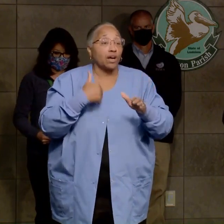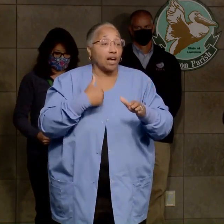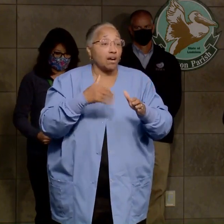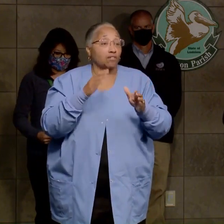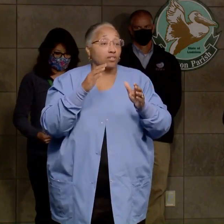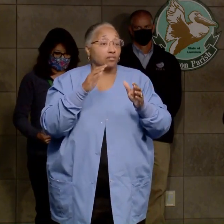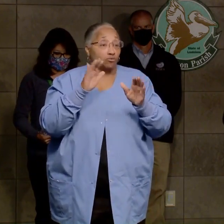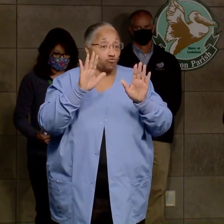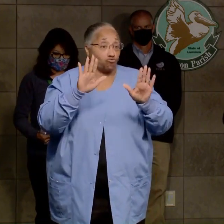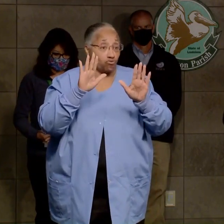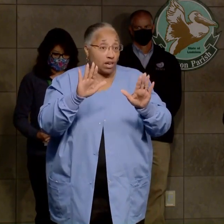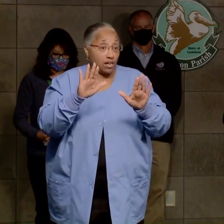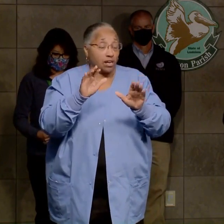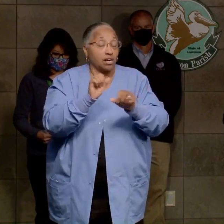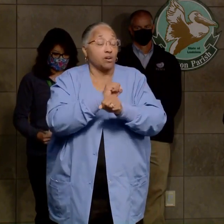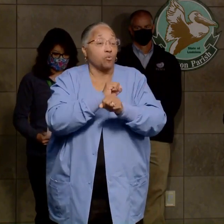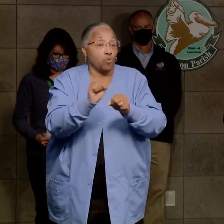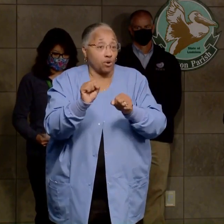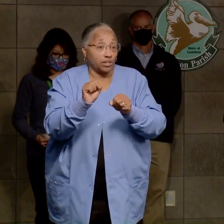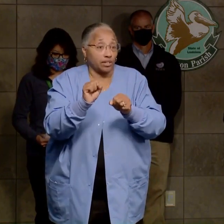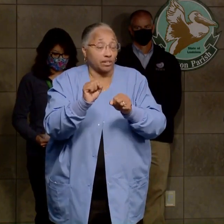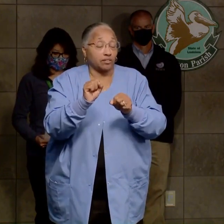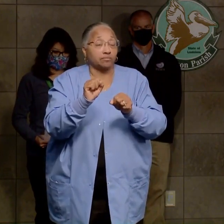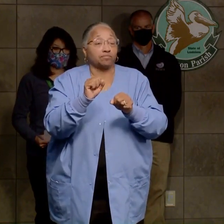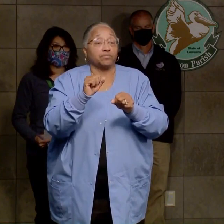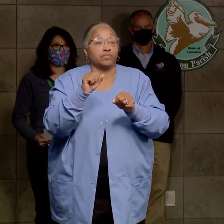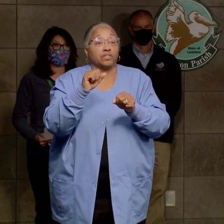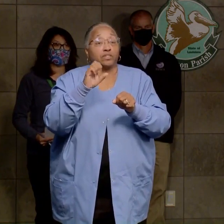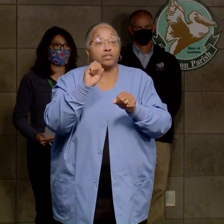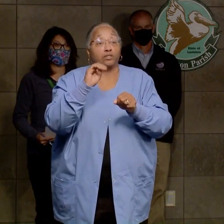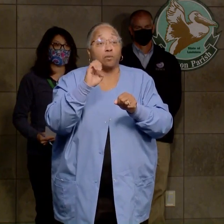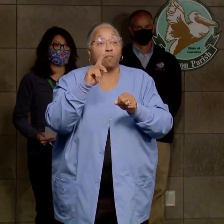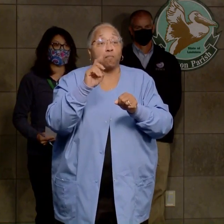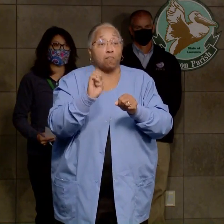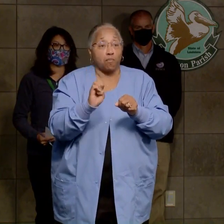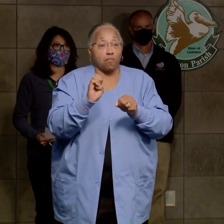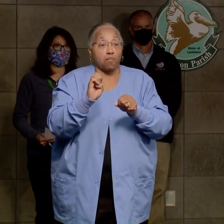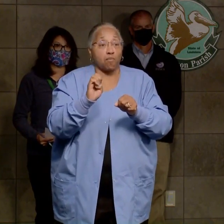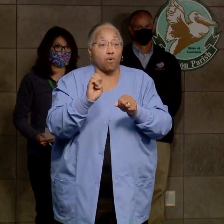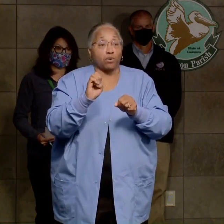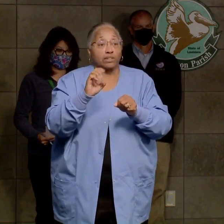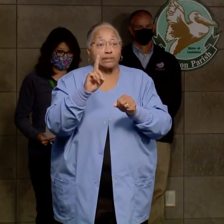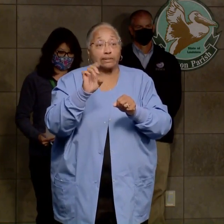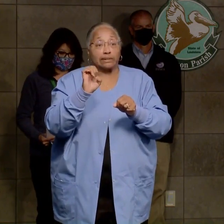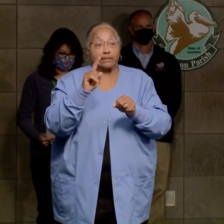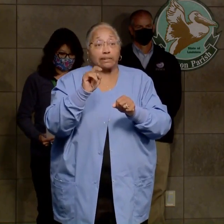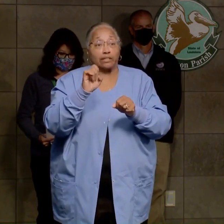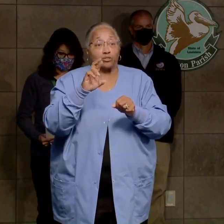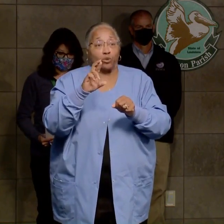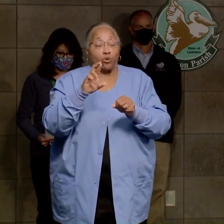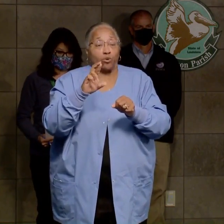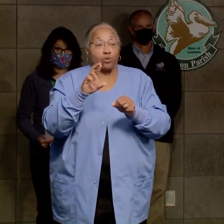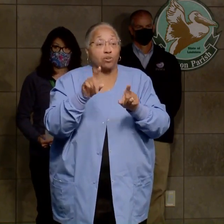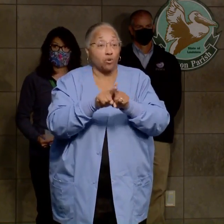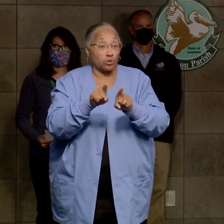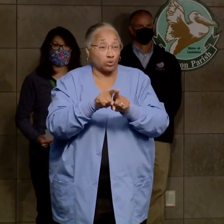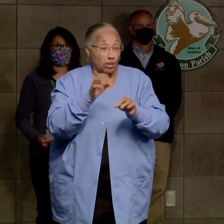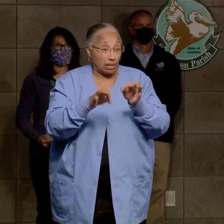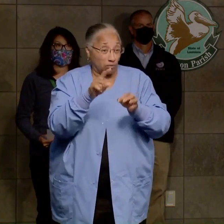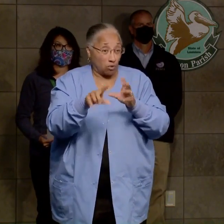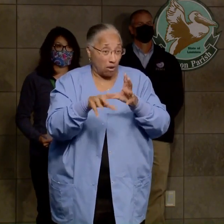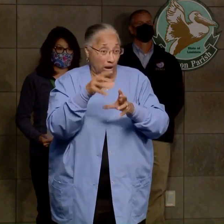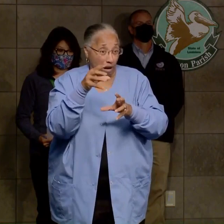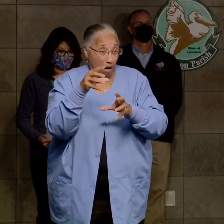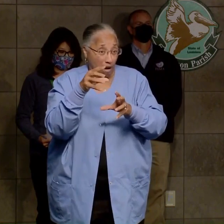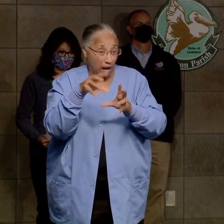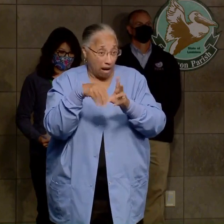and carbon monoxide detector in your home with fresh batteries, so please do that, and if you are out cleaning up, meaning you're going